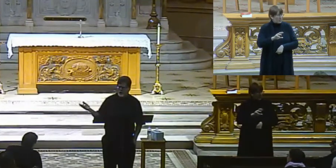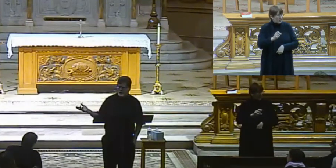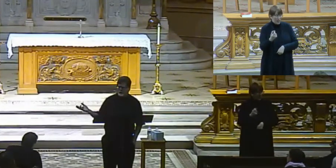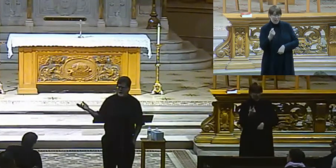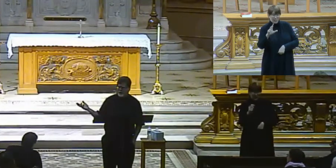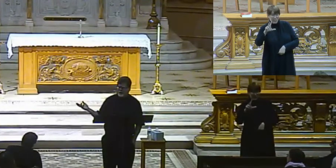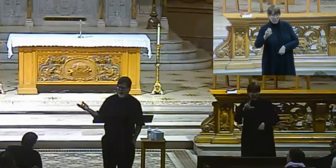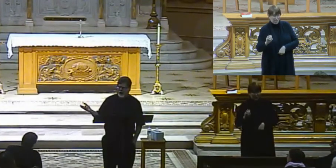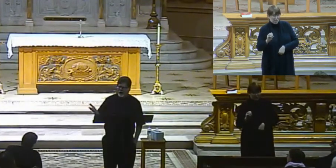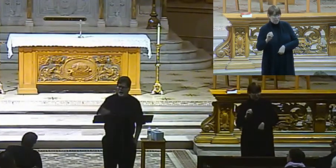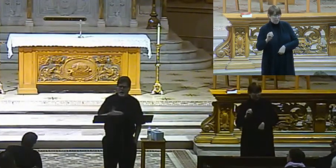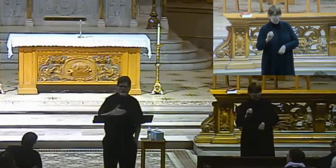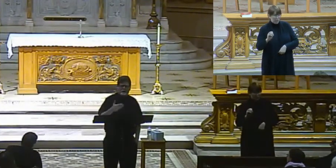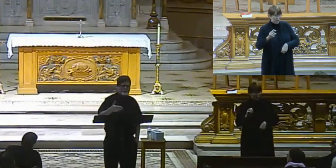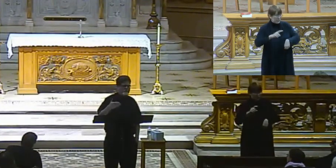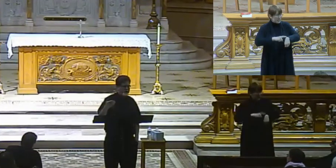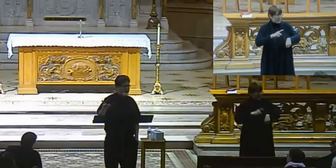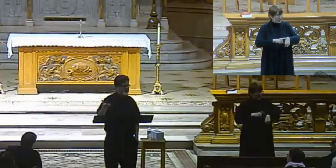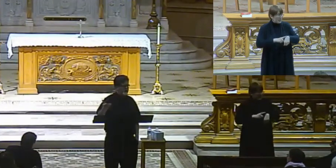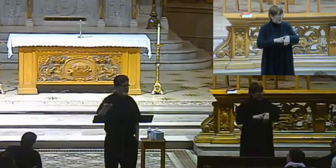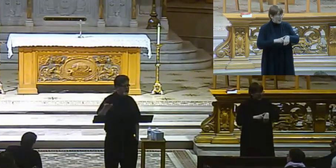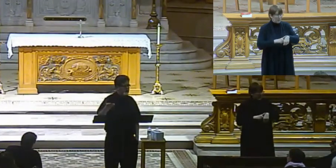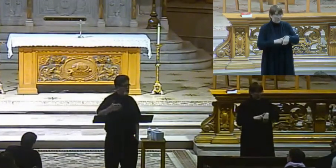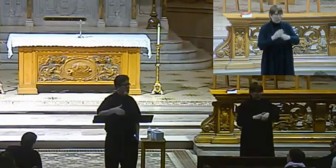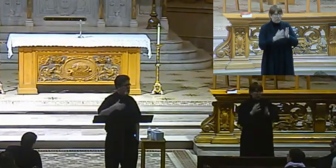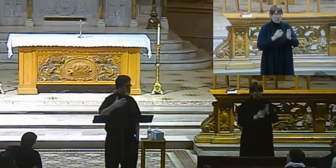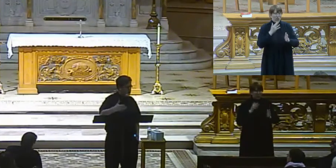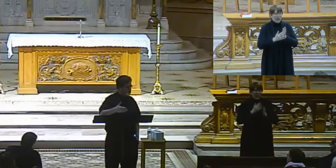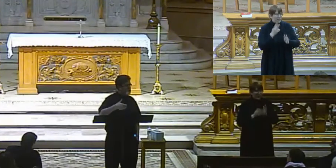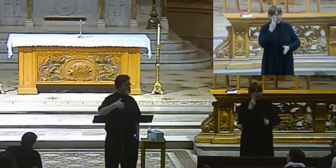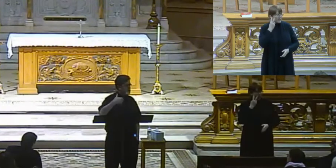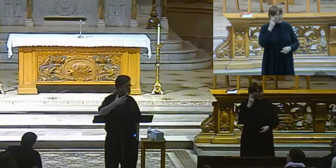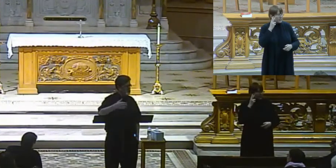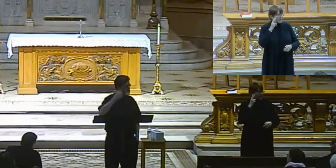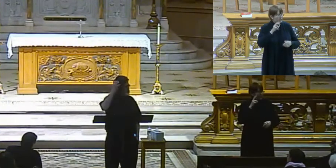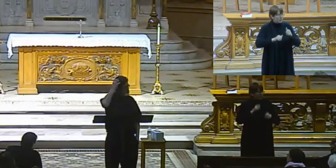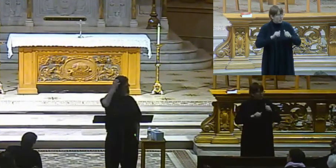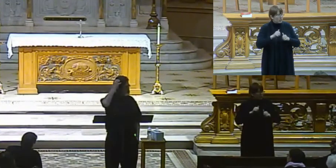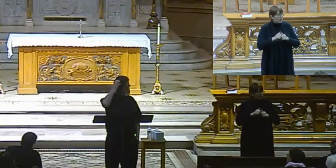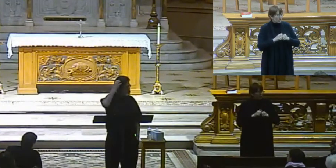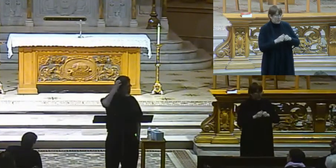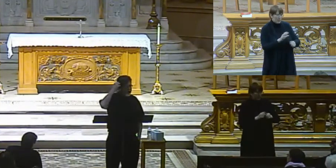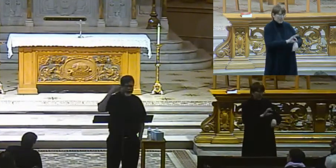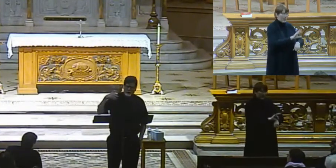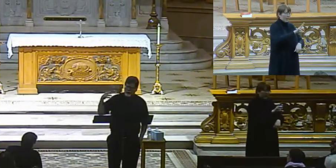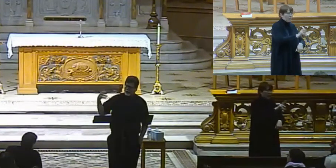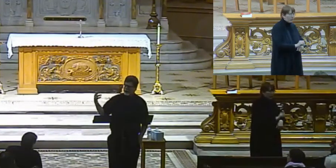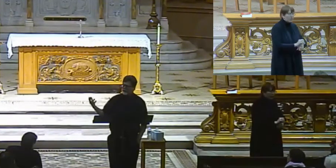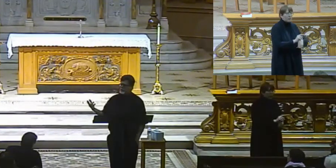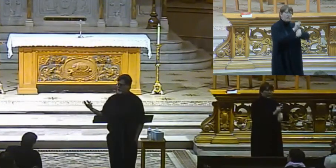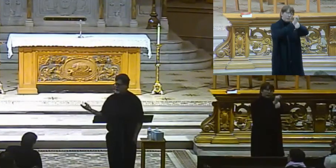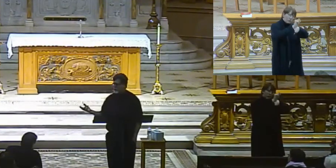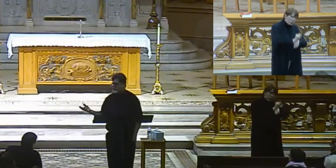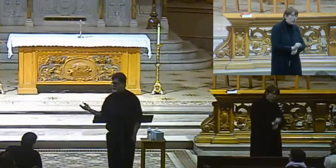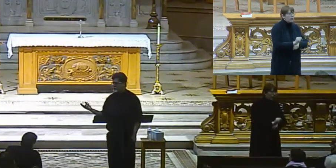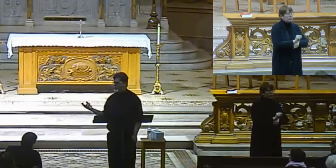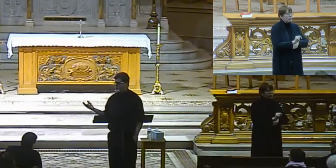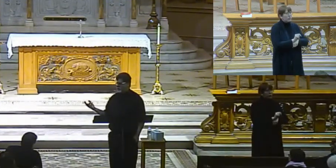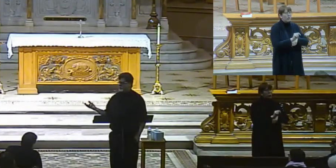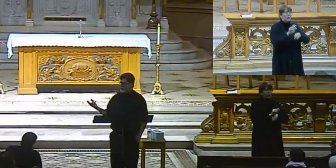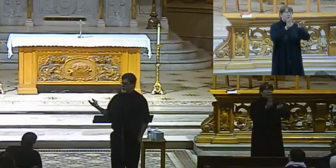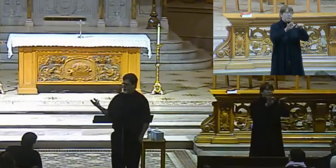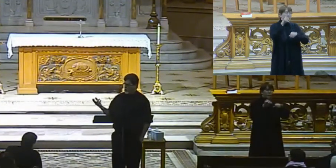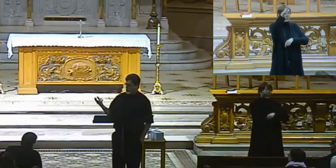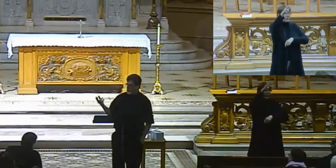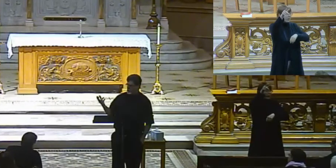into each other, all right? Our 930 Mass, all right, is our organ mass and it tends to be much more traditional. And then our 1130 Mass is our